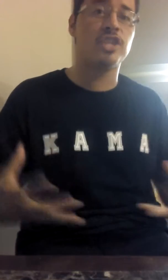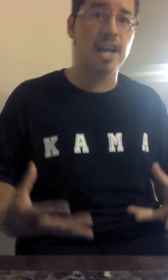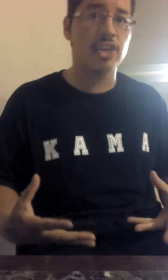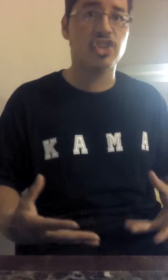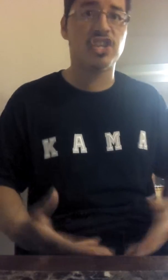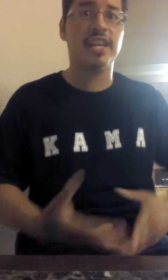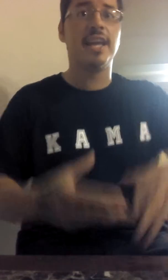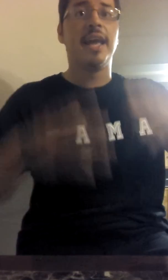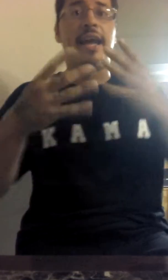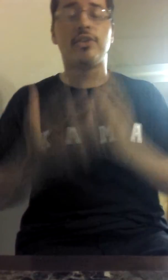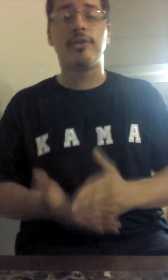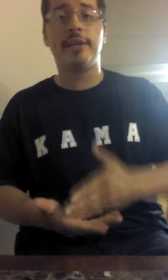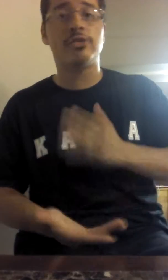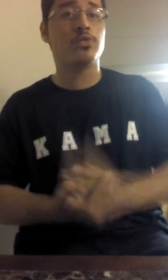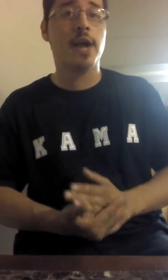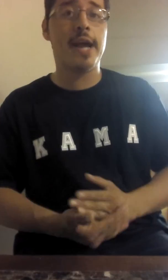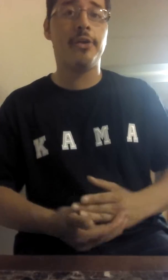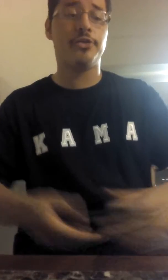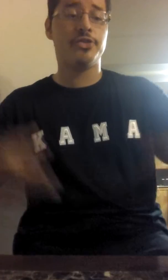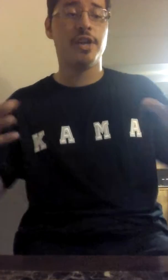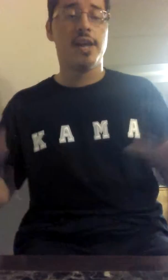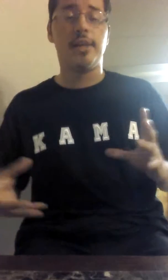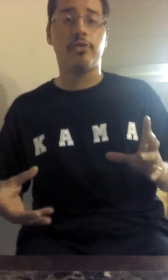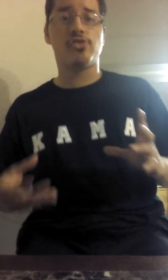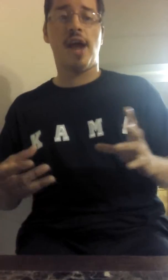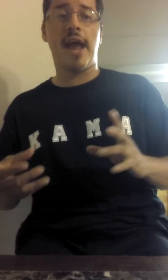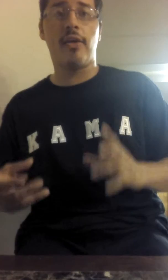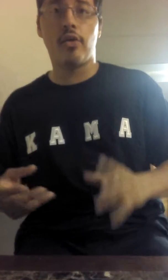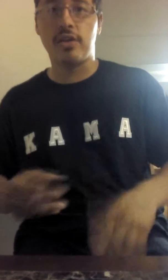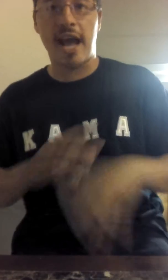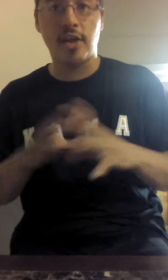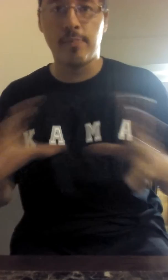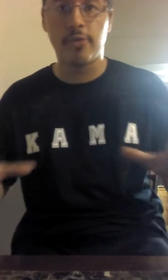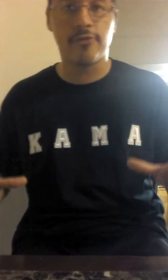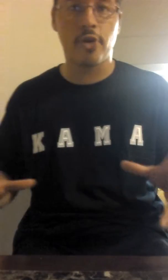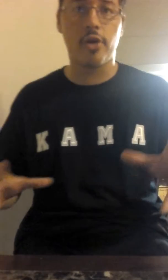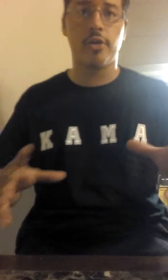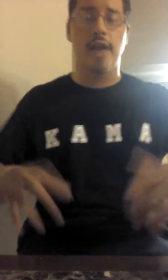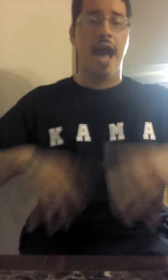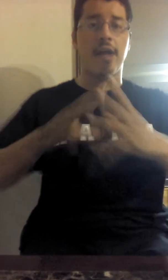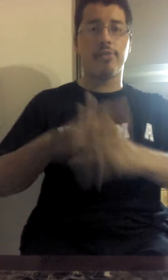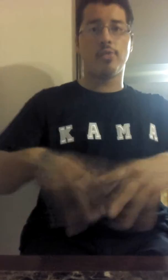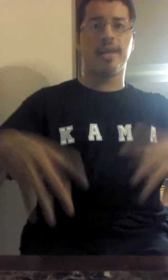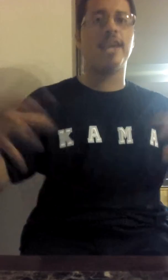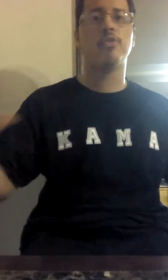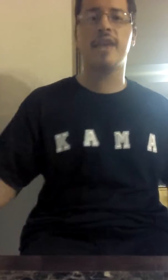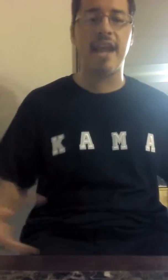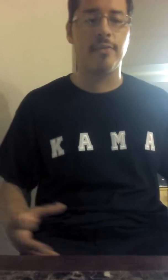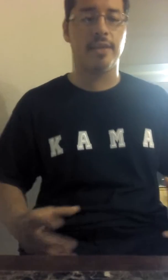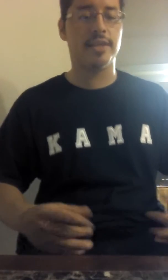slush sheet, into little squares, little triangles, how you prefer. However you want to get creative with this.